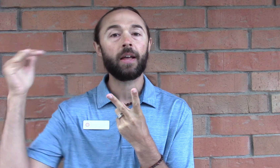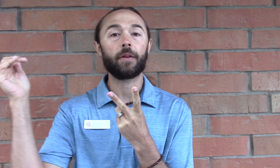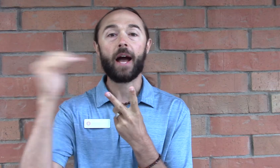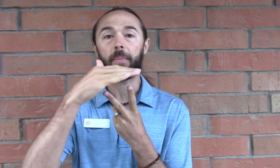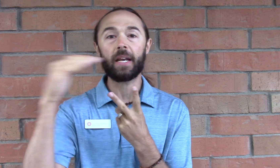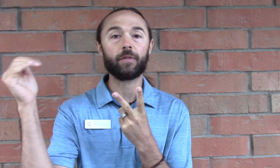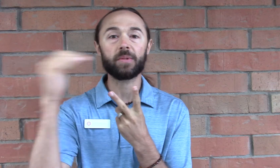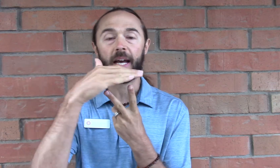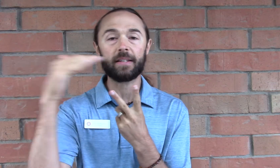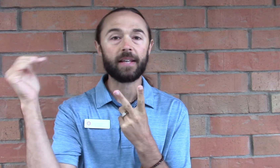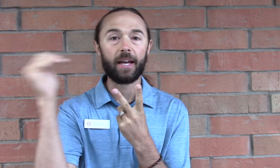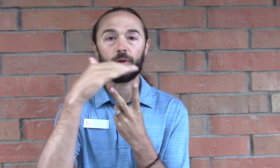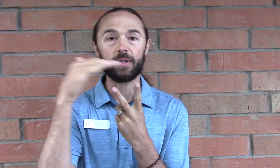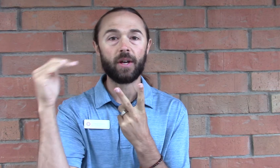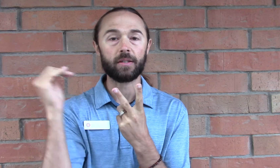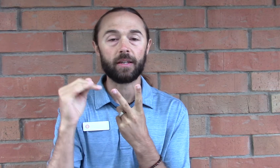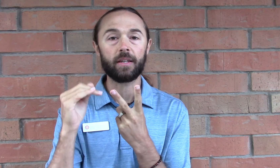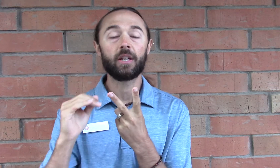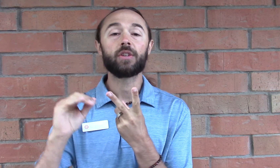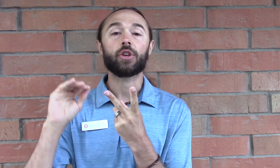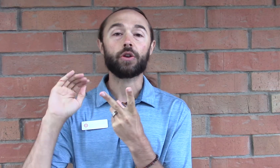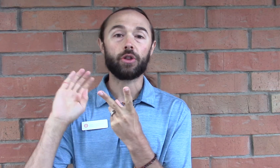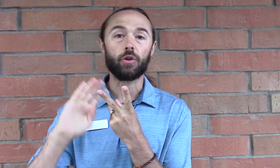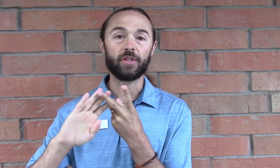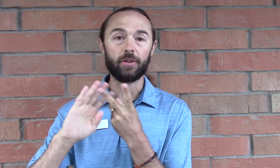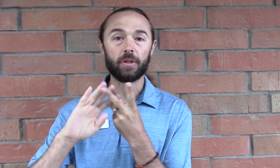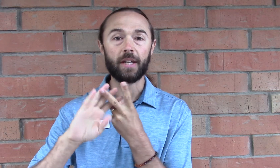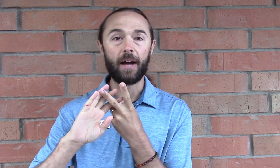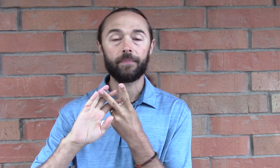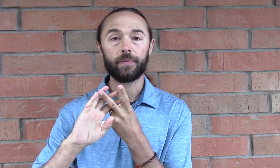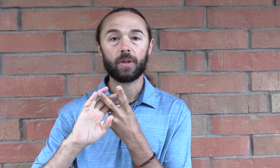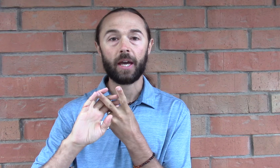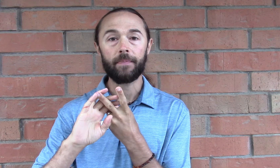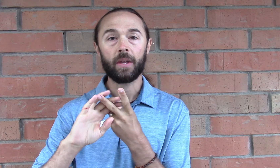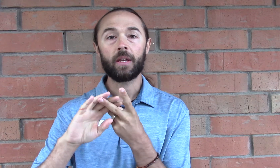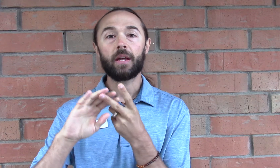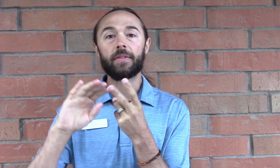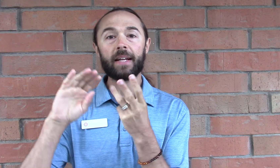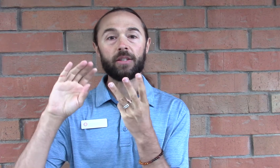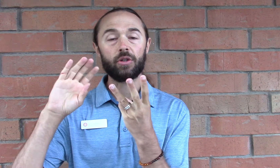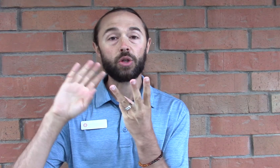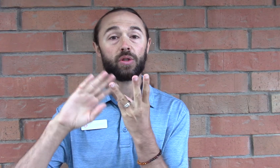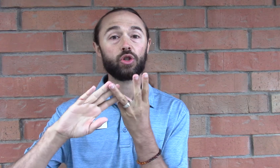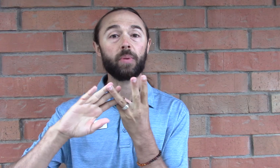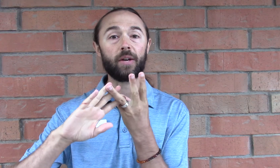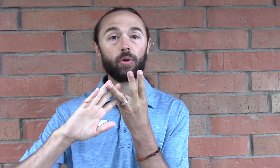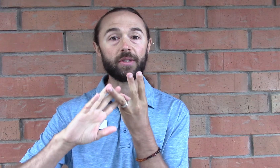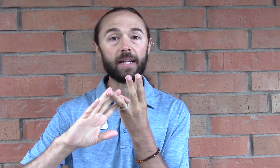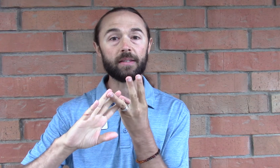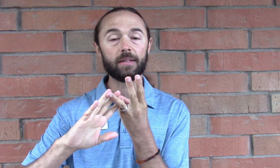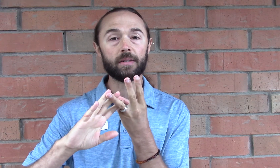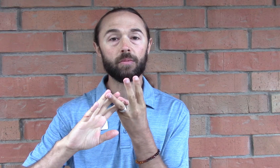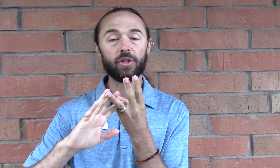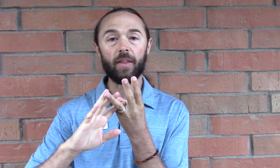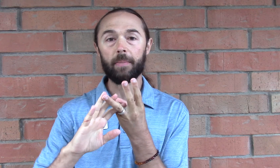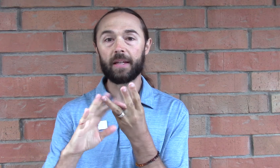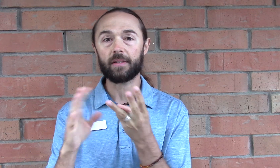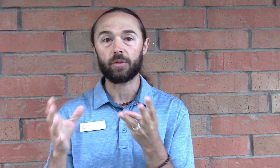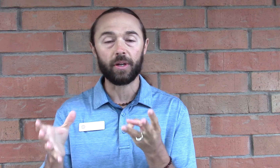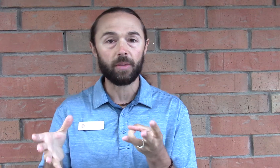They're now beating from side to side horizontally. So you're in the horizontal canal. Okay next thing you do is supine roll test which all that means is you bring the